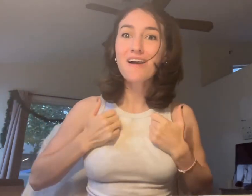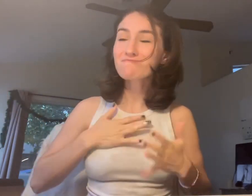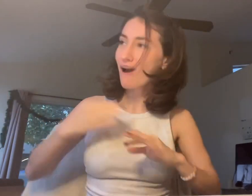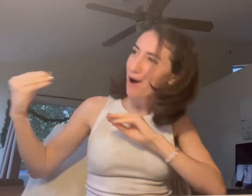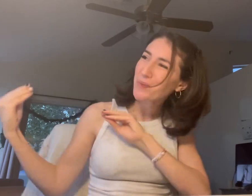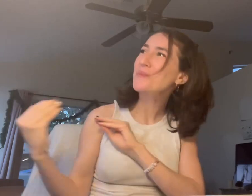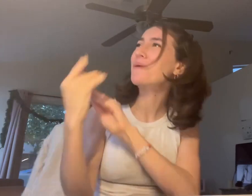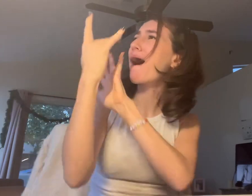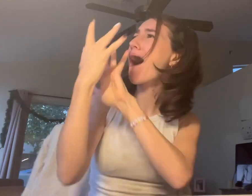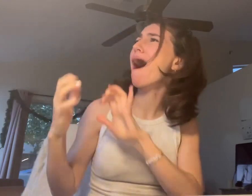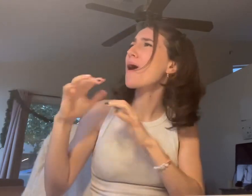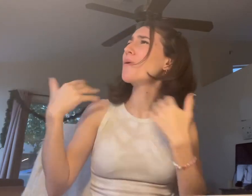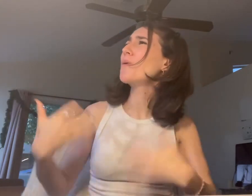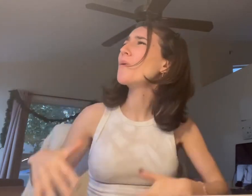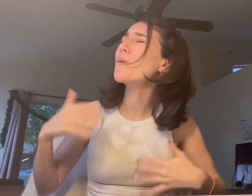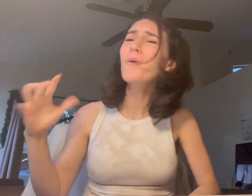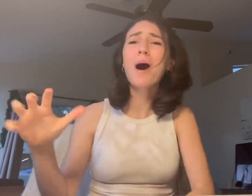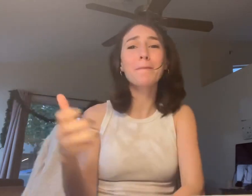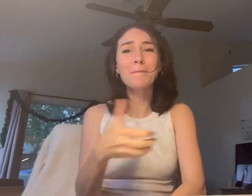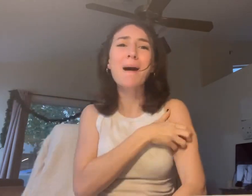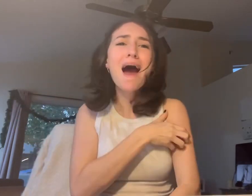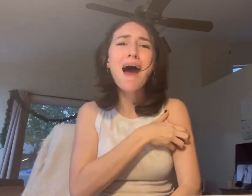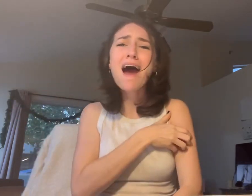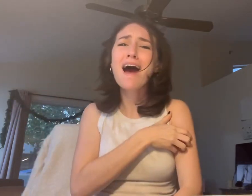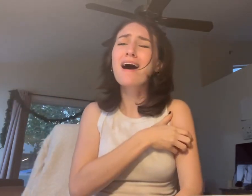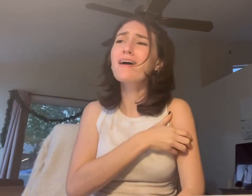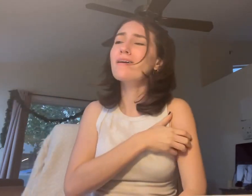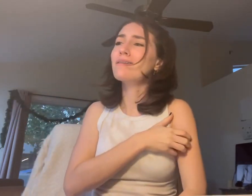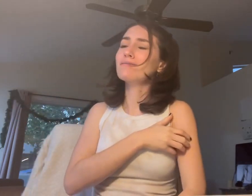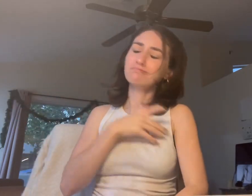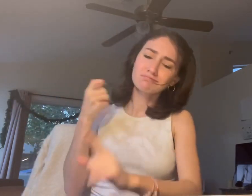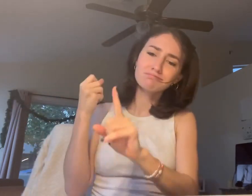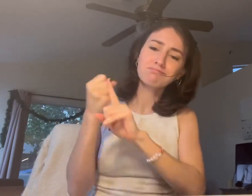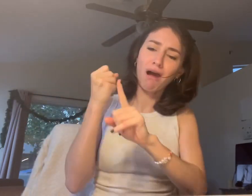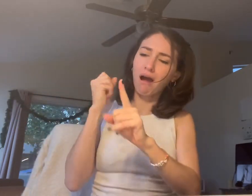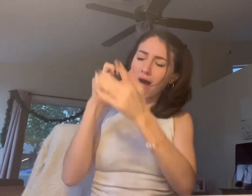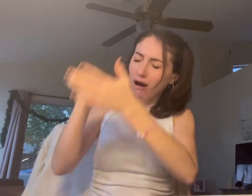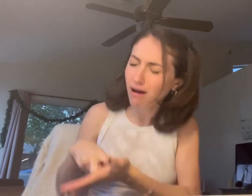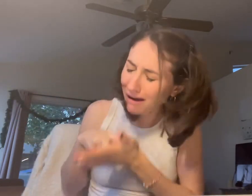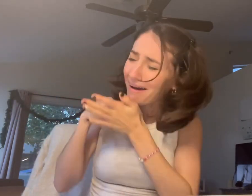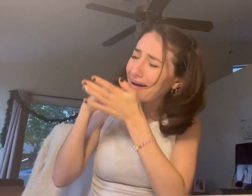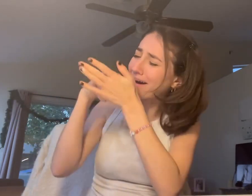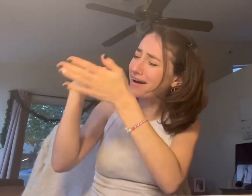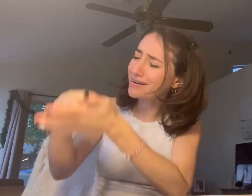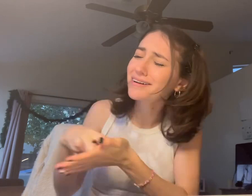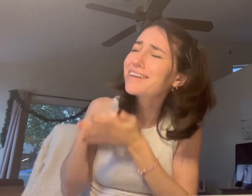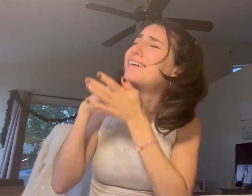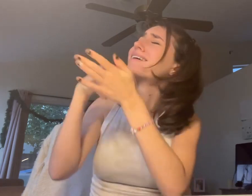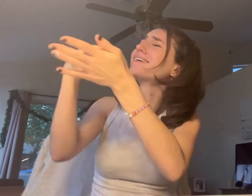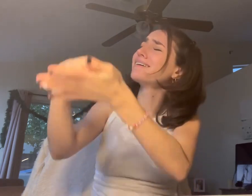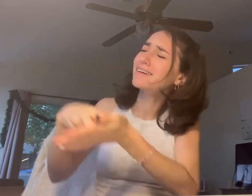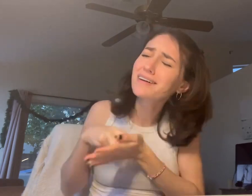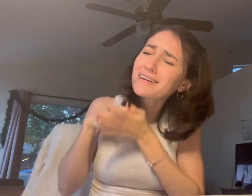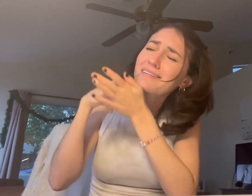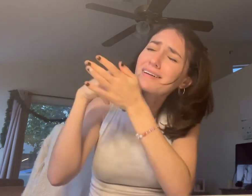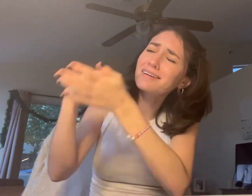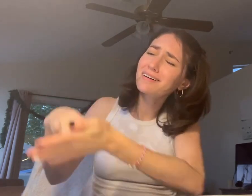will bring her to her knees. And I will lift her up again,